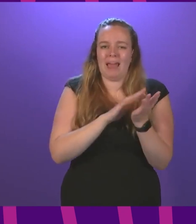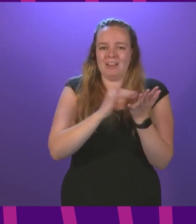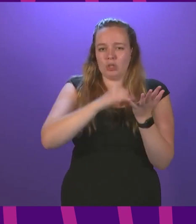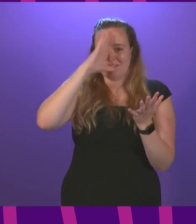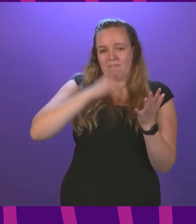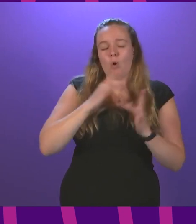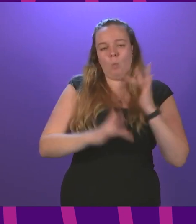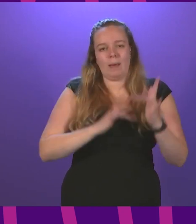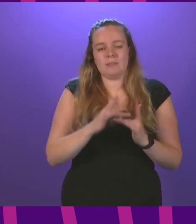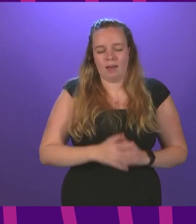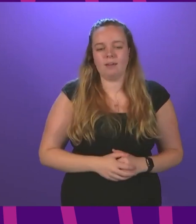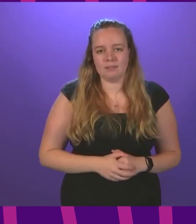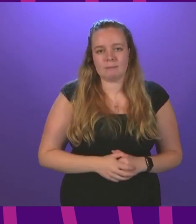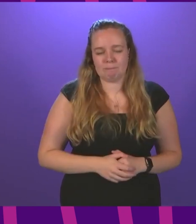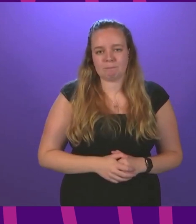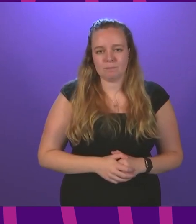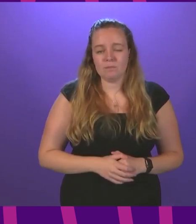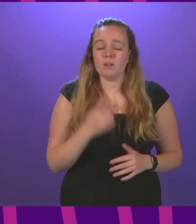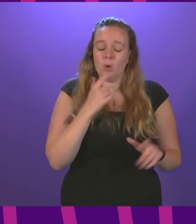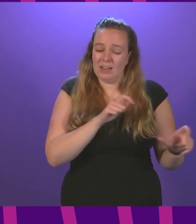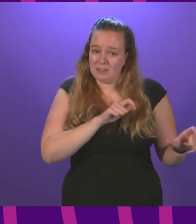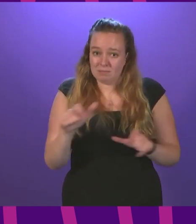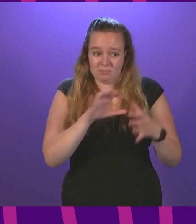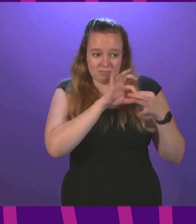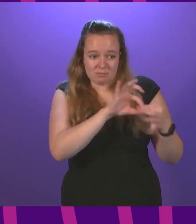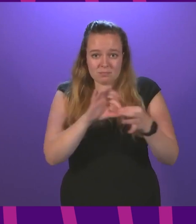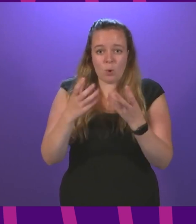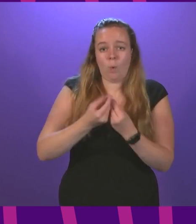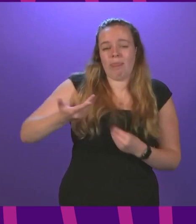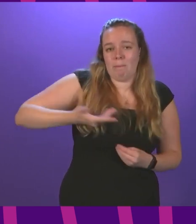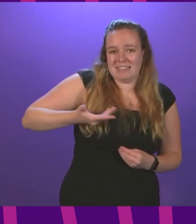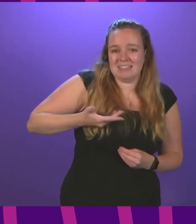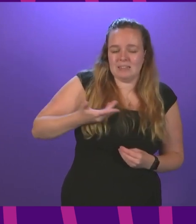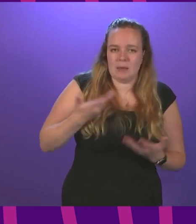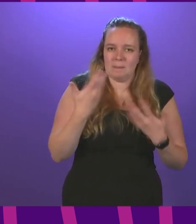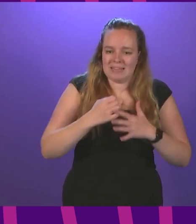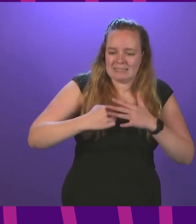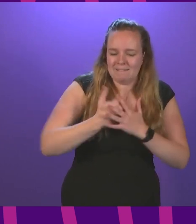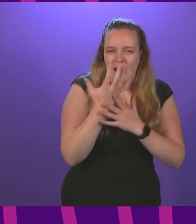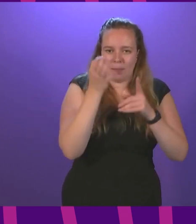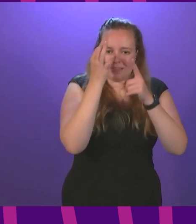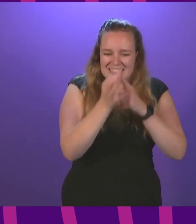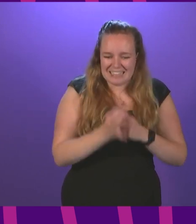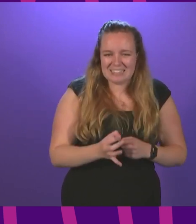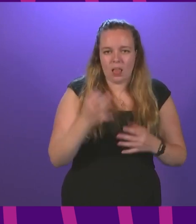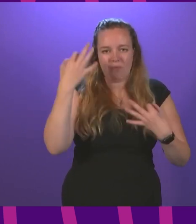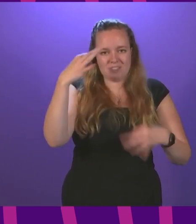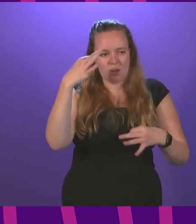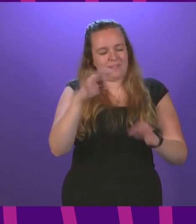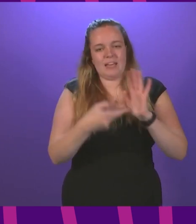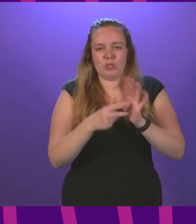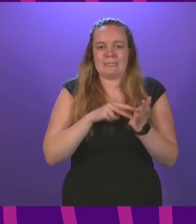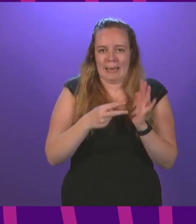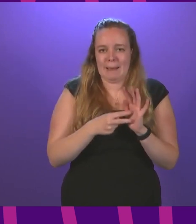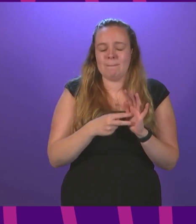website. Siding officer, we have continued to engage with businesses as we have developed the detail of the certification scheme.